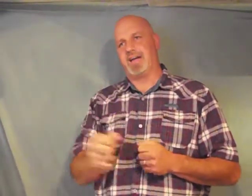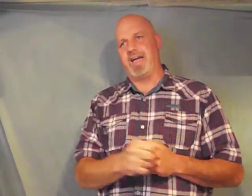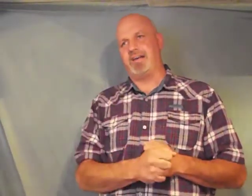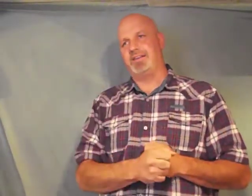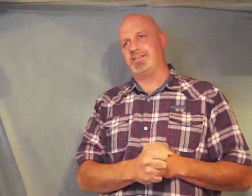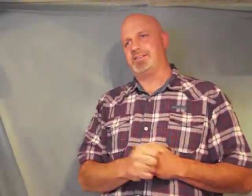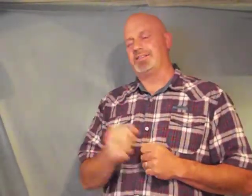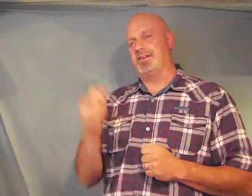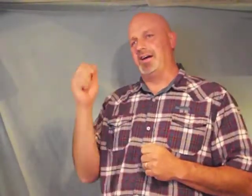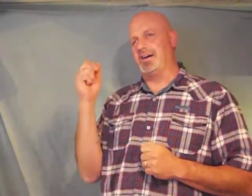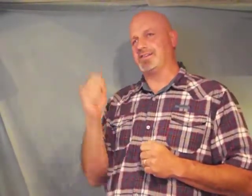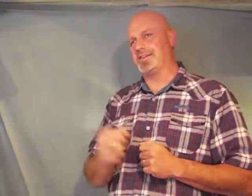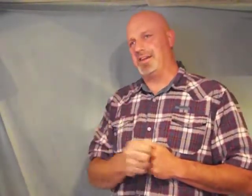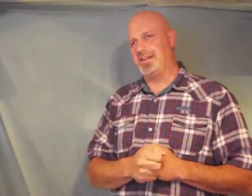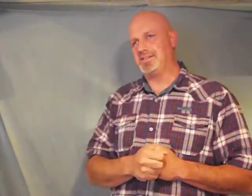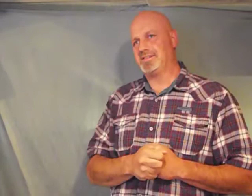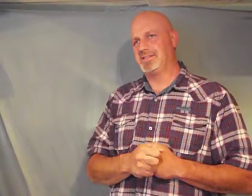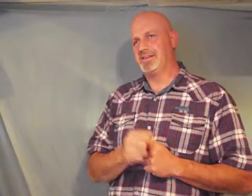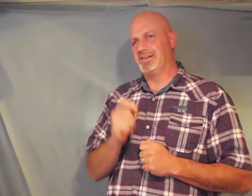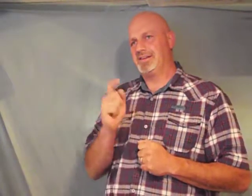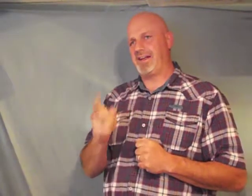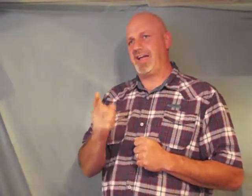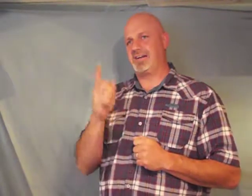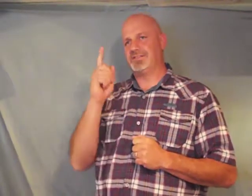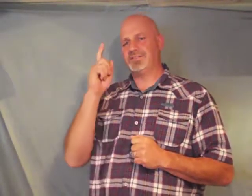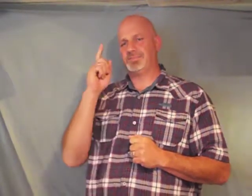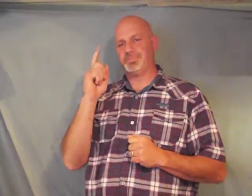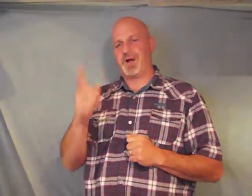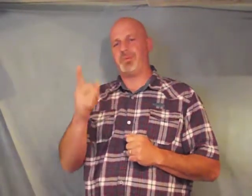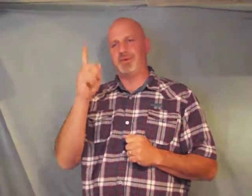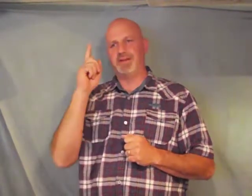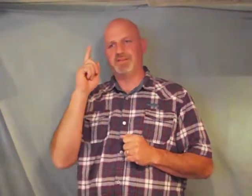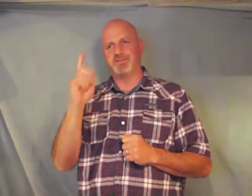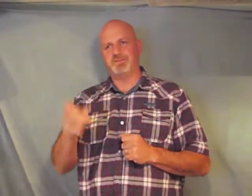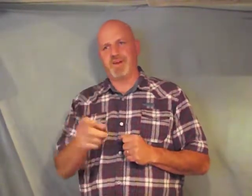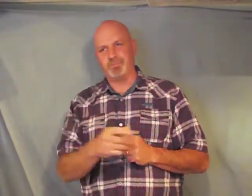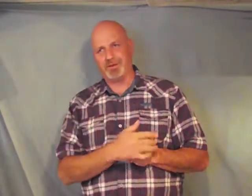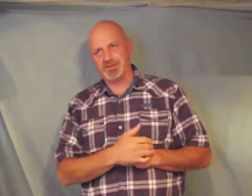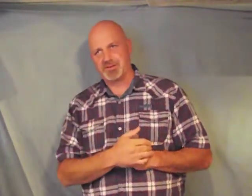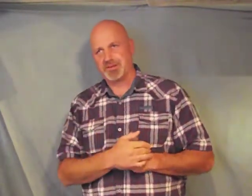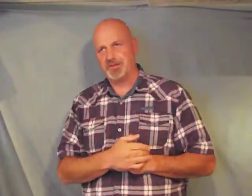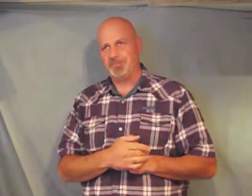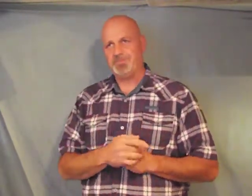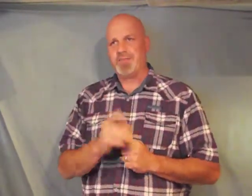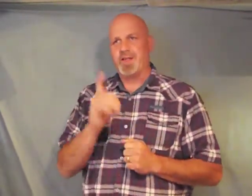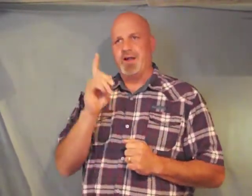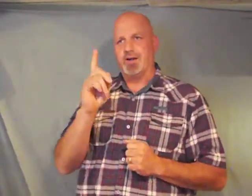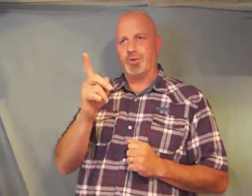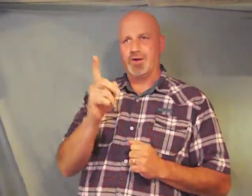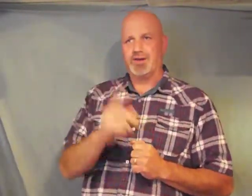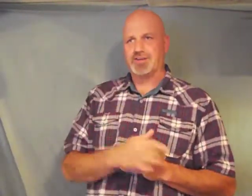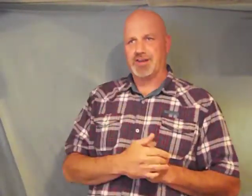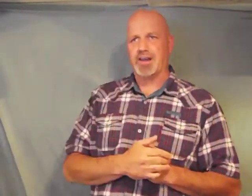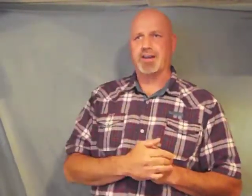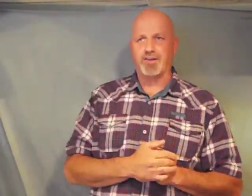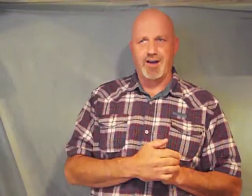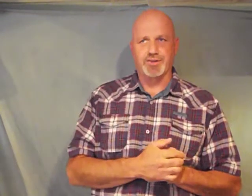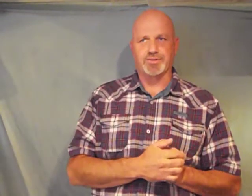counties our cities towns properties and families according to 2nd Chronicles